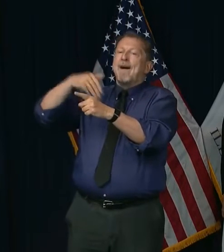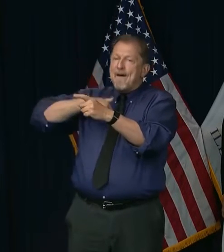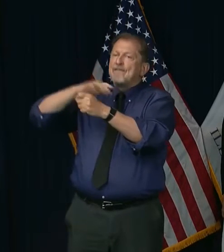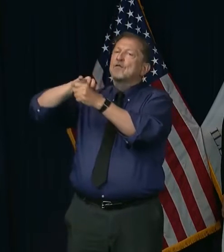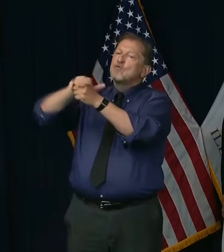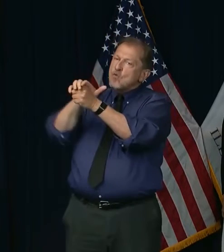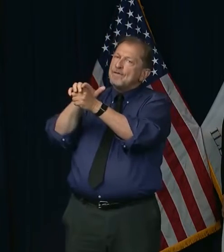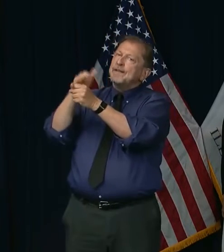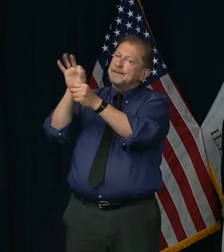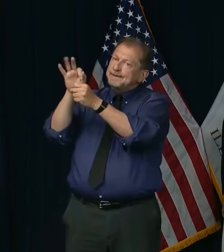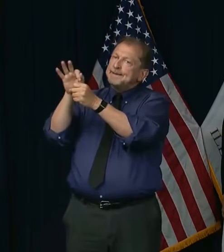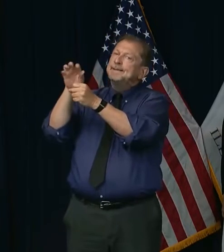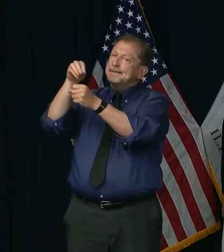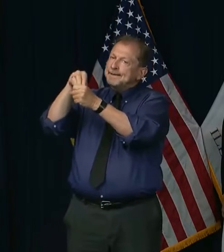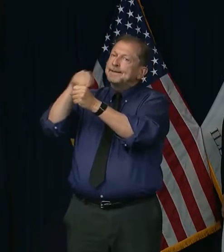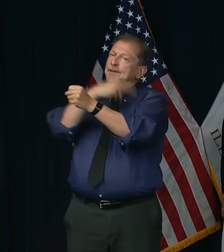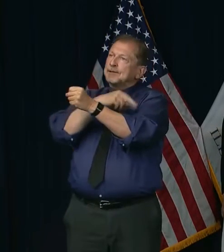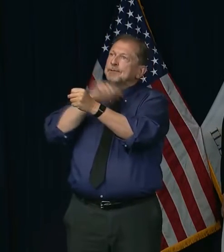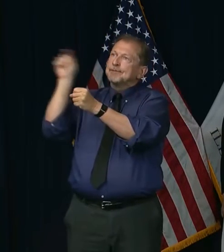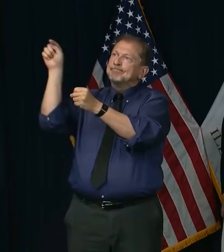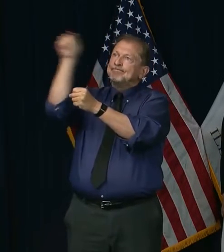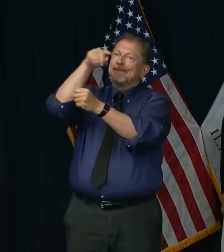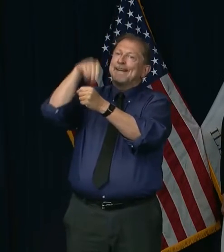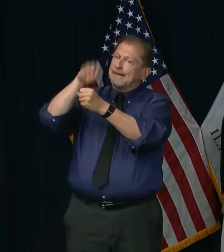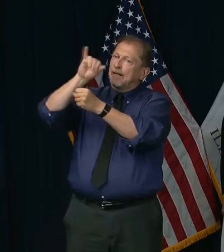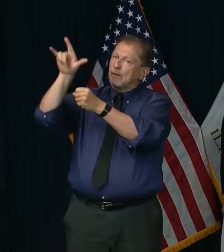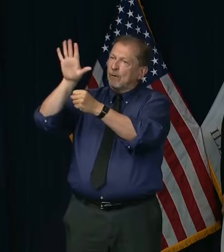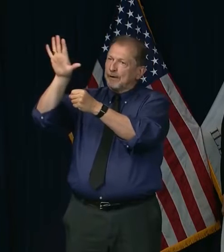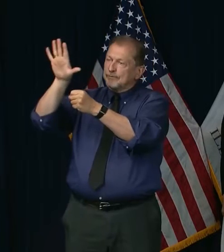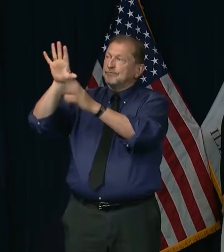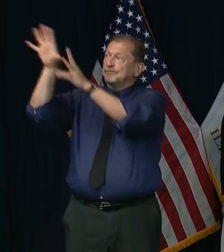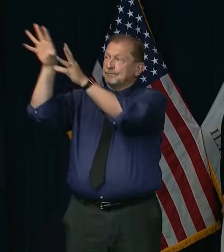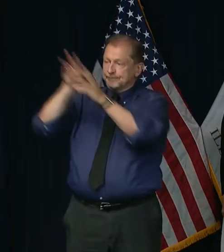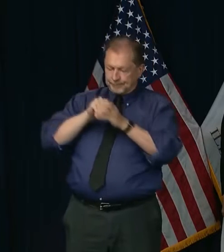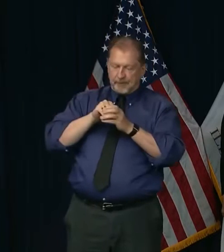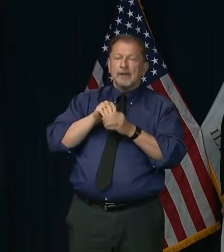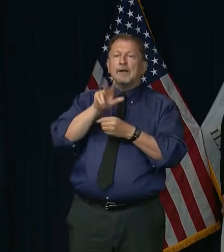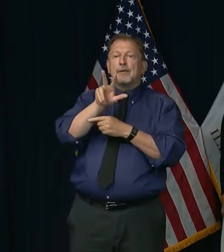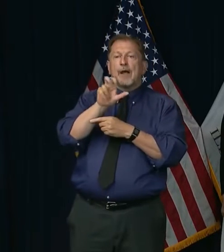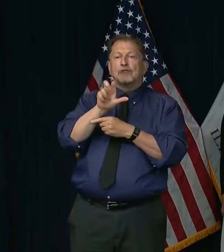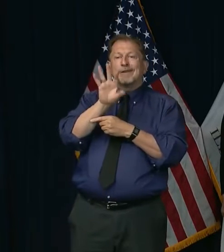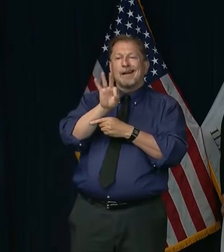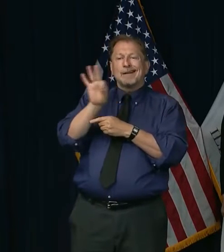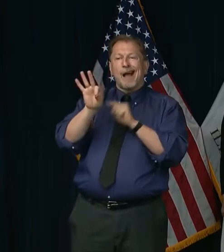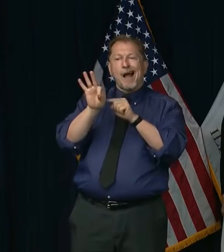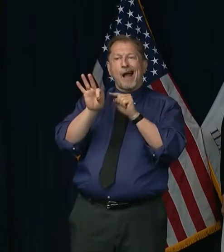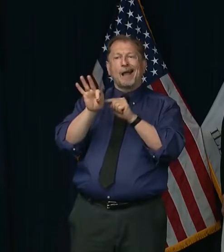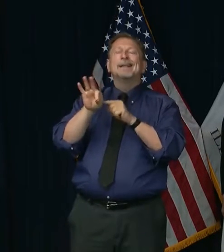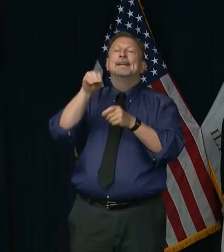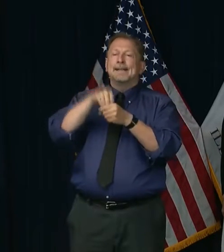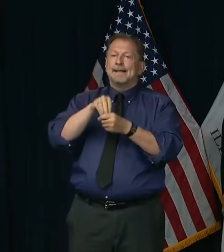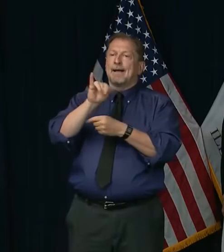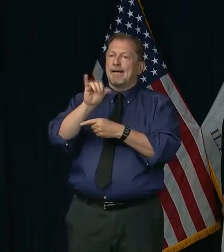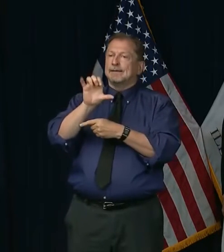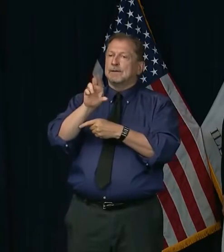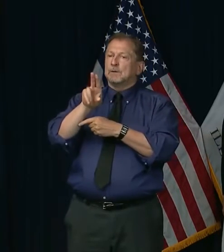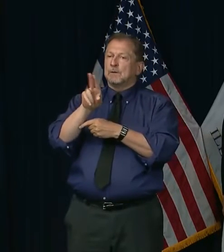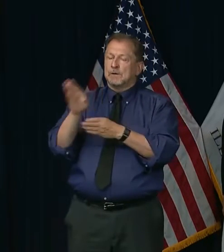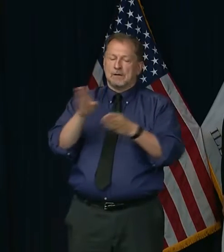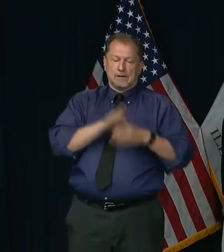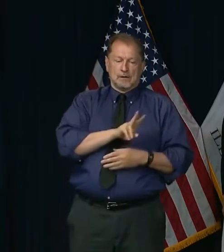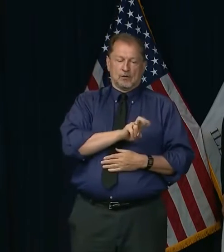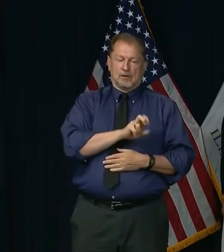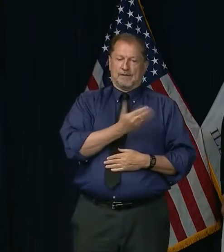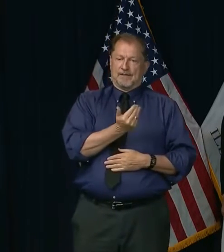-19 illness. Of those, 399 patients are in the ICU and 216